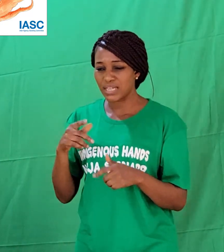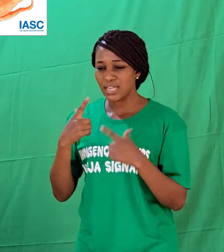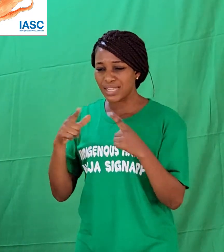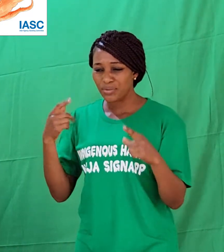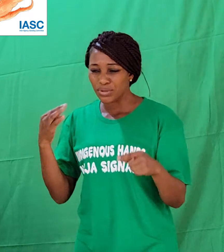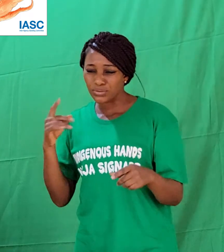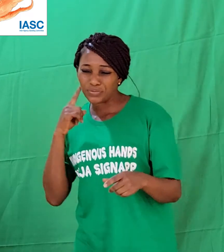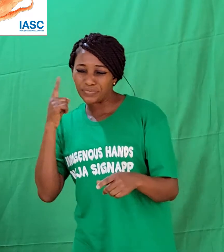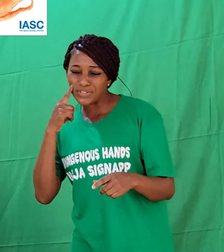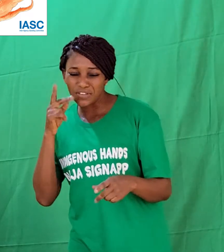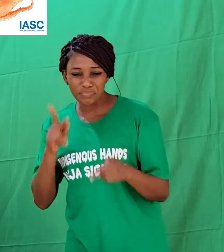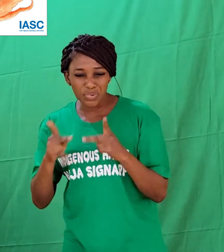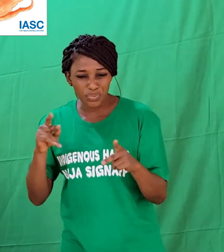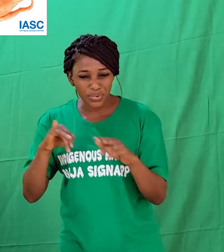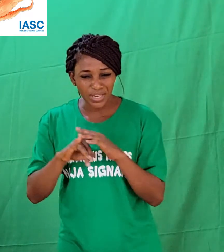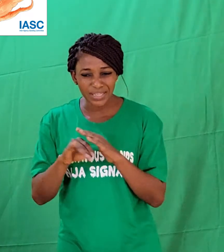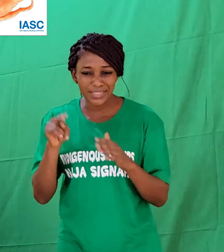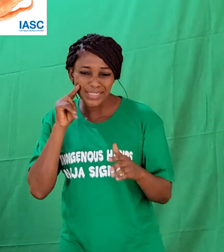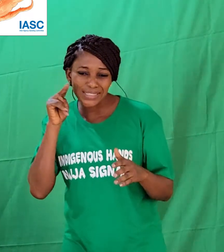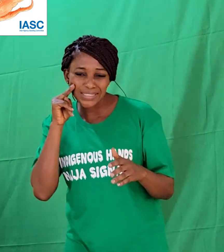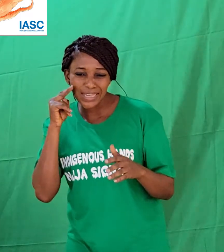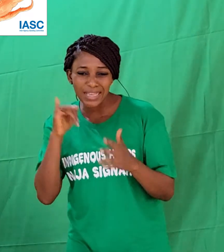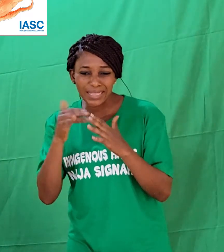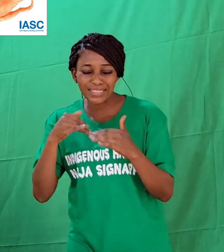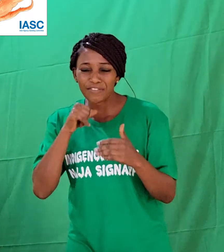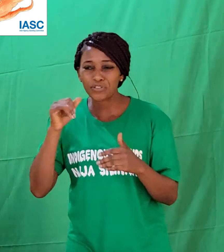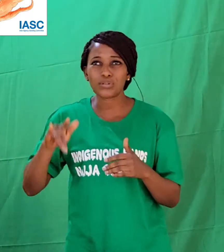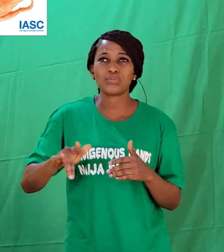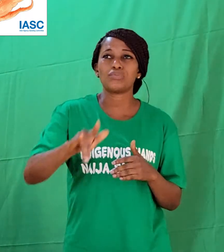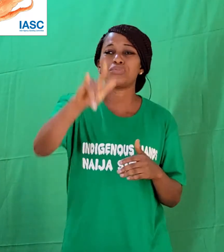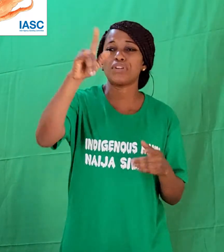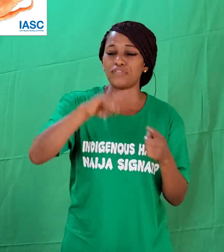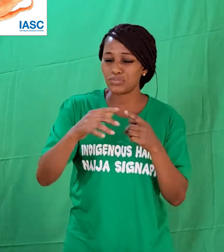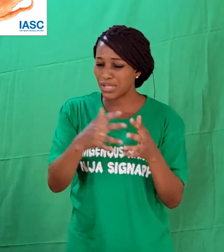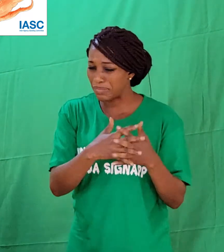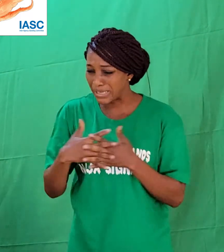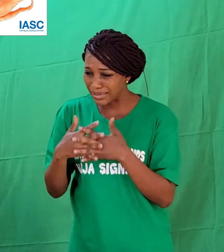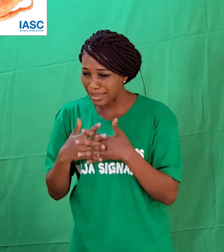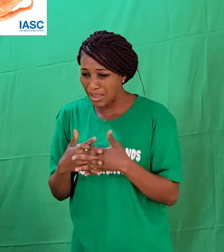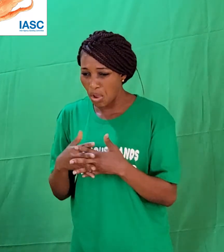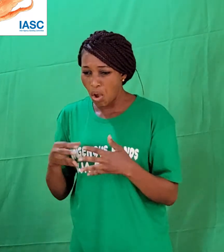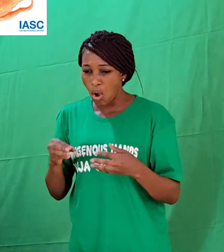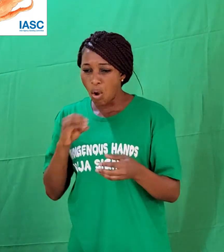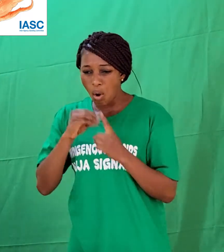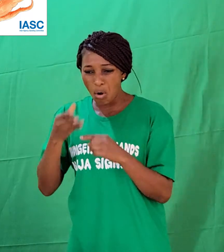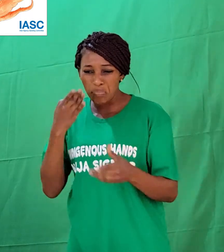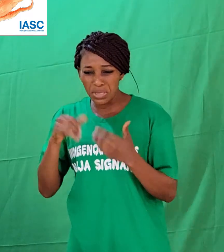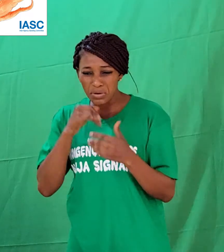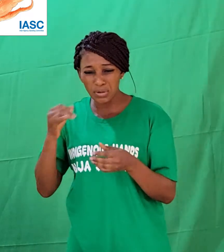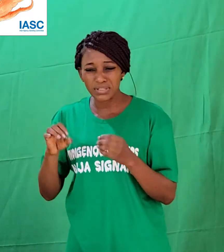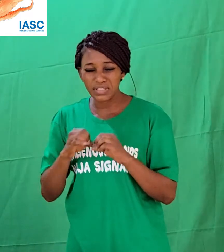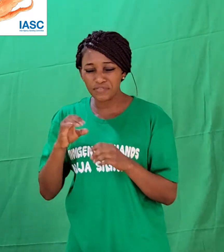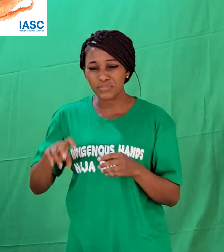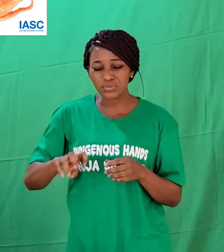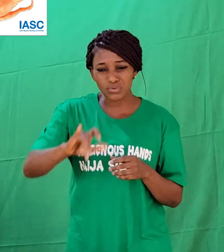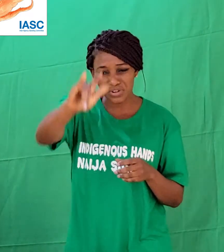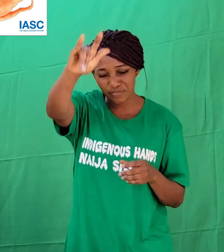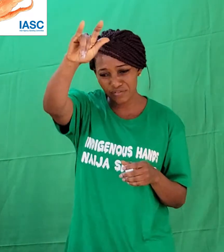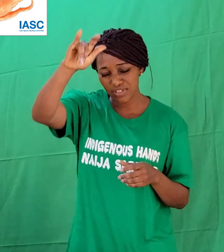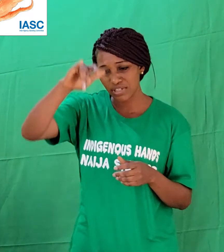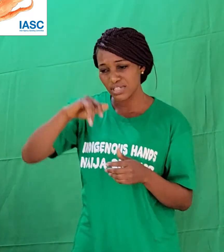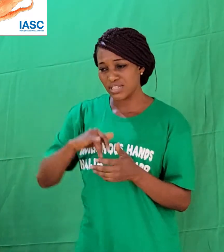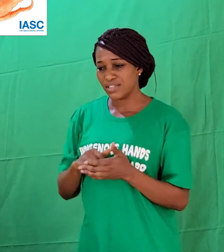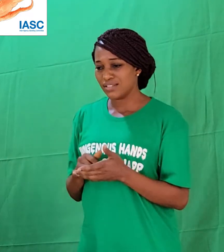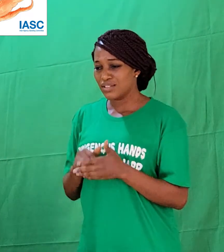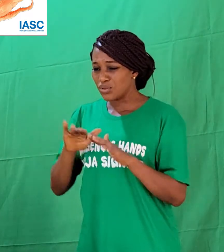who have not been to America, who may not be to America in their lives? How can it be a language that a deaf child that is